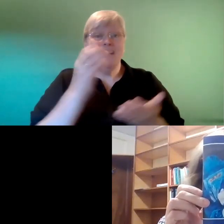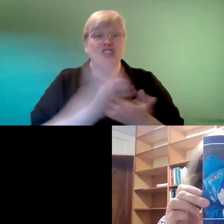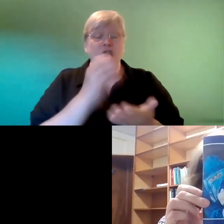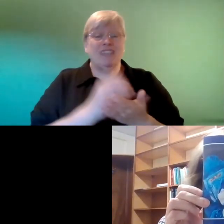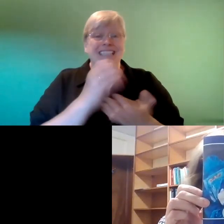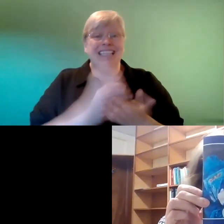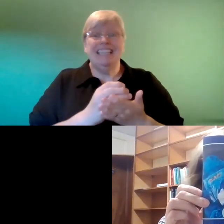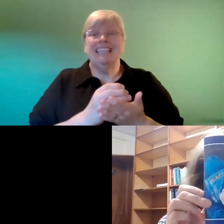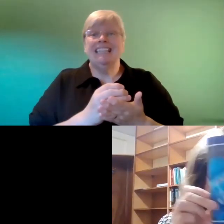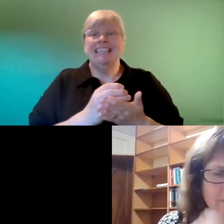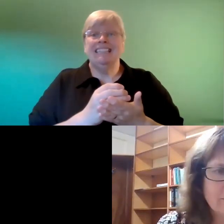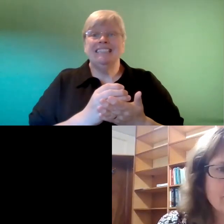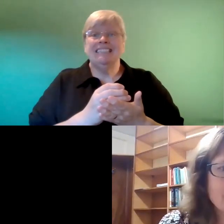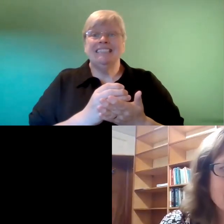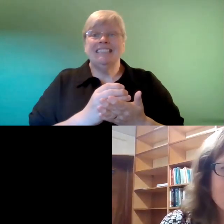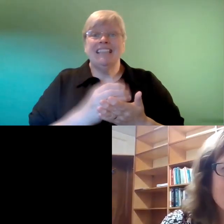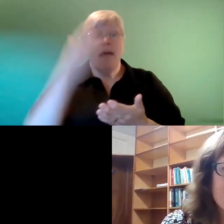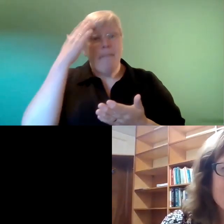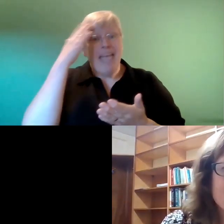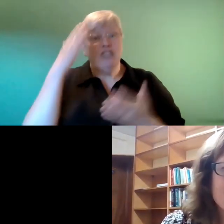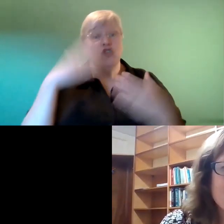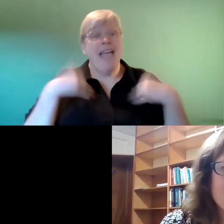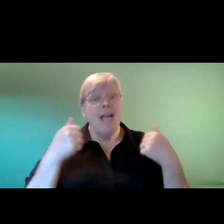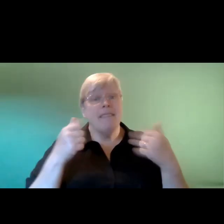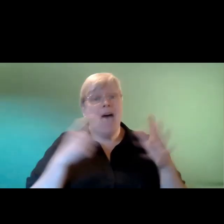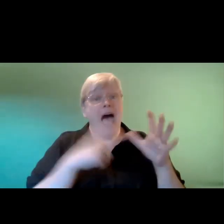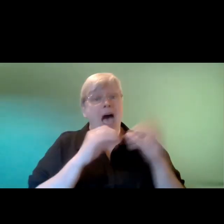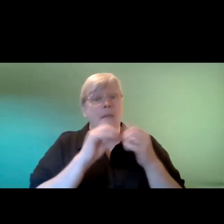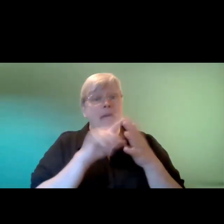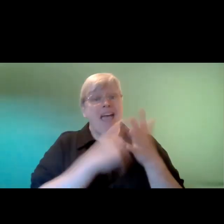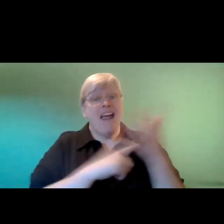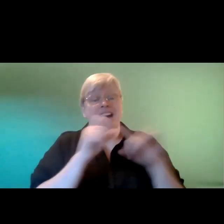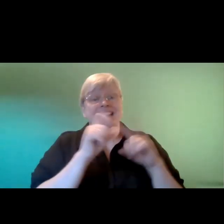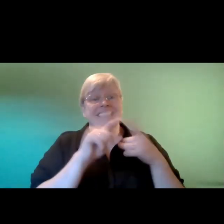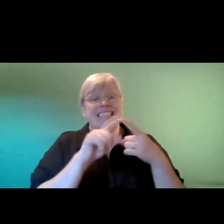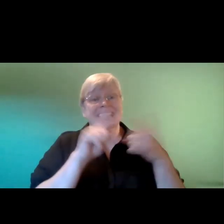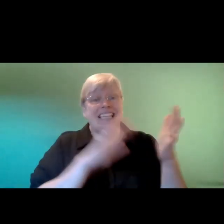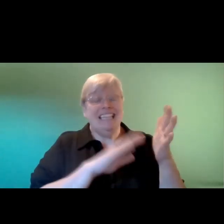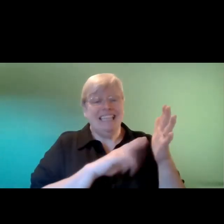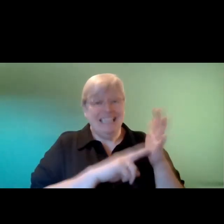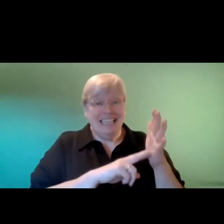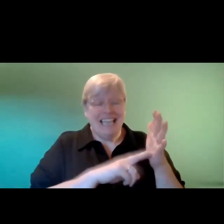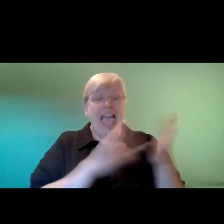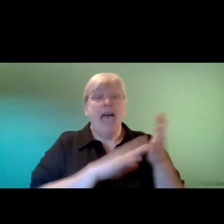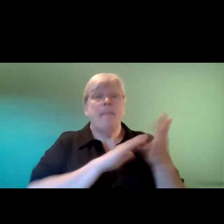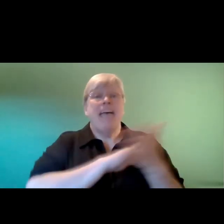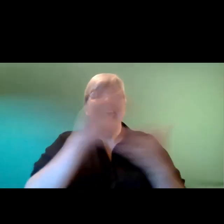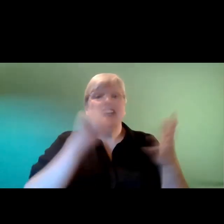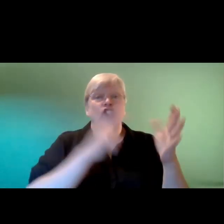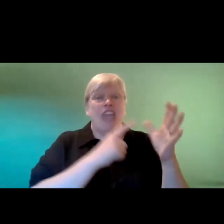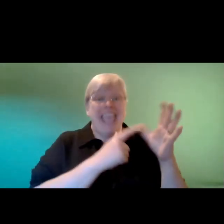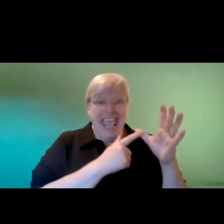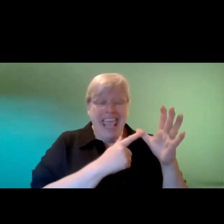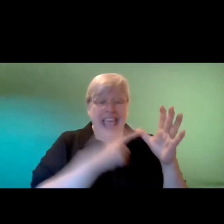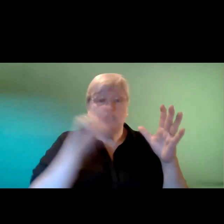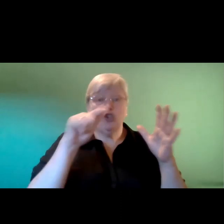which is uh mental health aberdeen um and you can find them on mha.uk.net um and they have